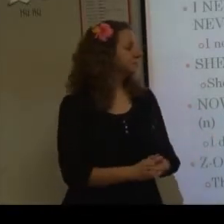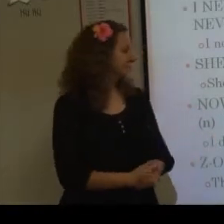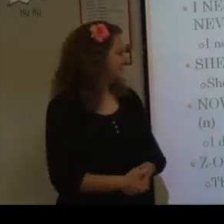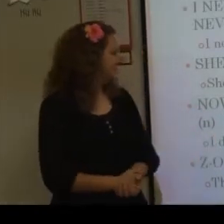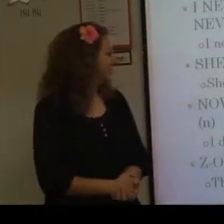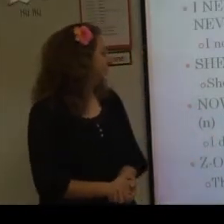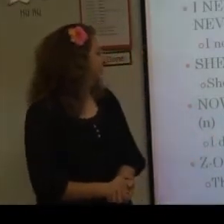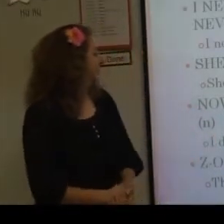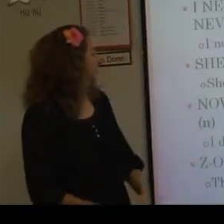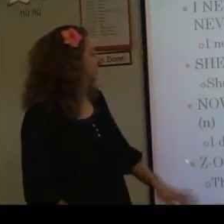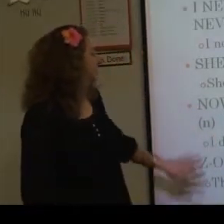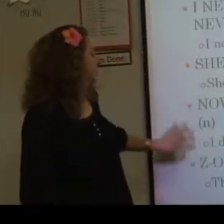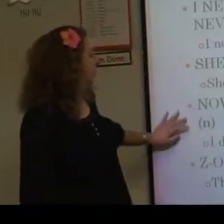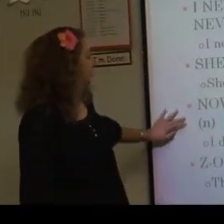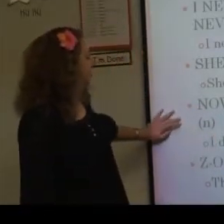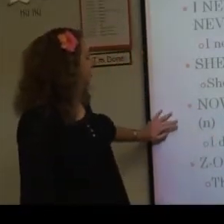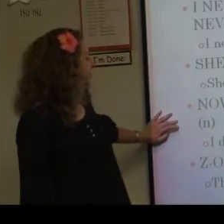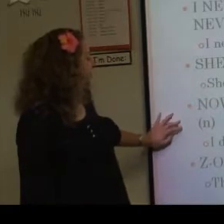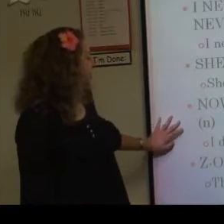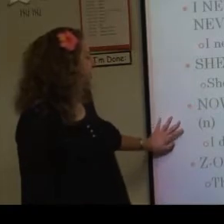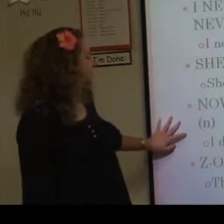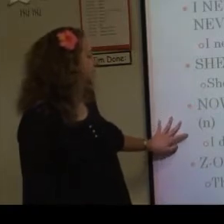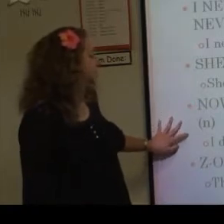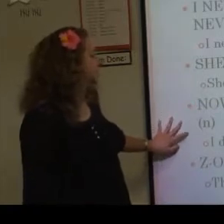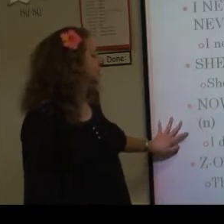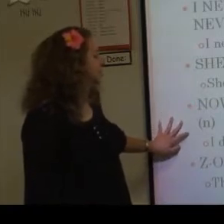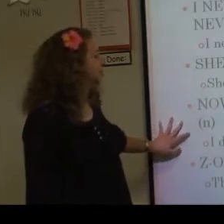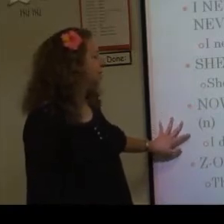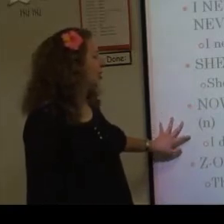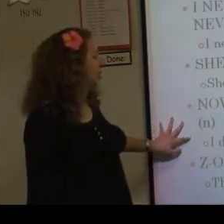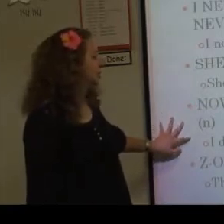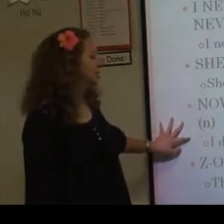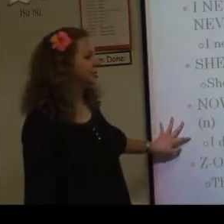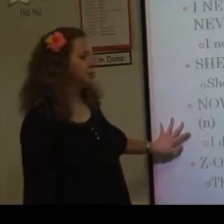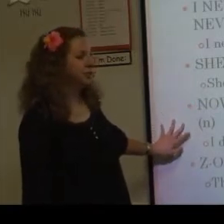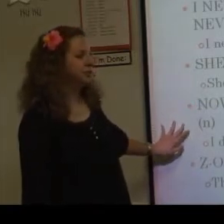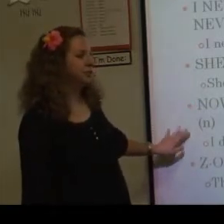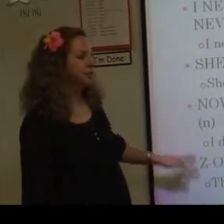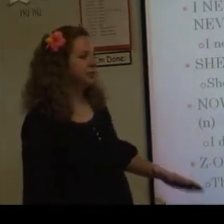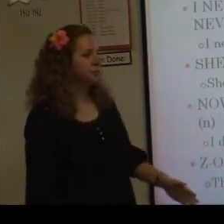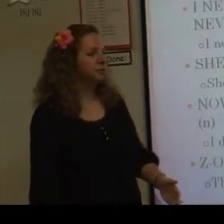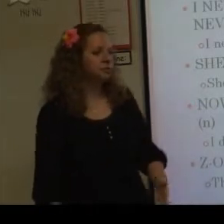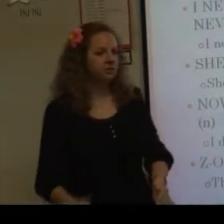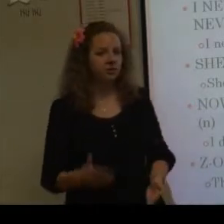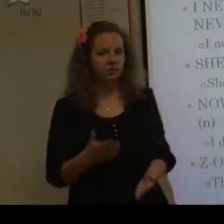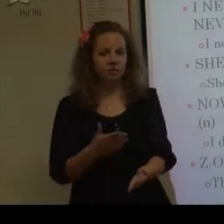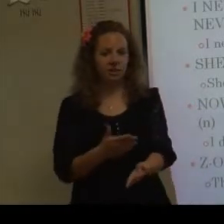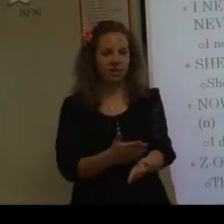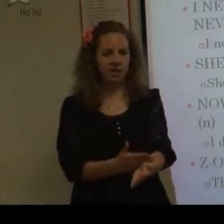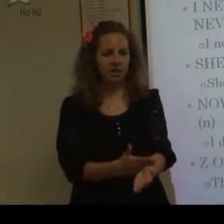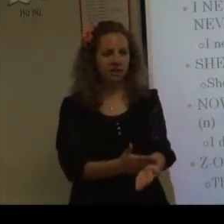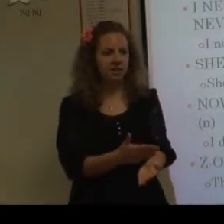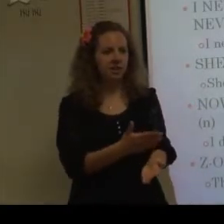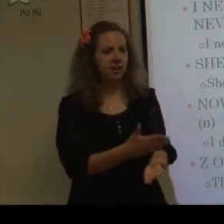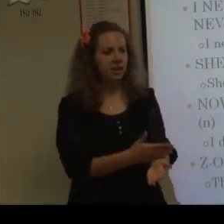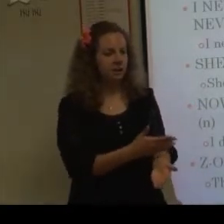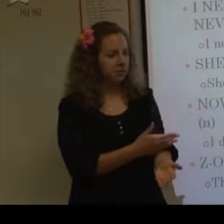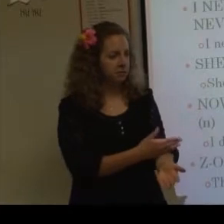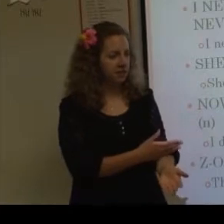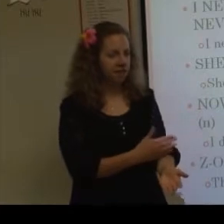Okay. So. This one is. I didn't improve it all this year. Do you guys know the sign improve? So you're here. And coming up to